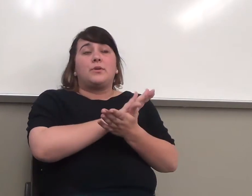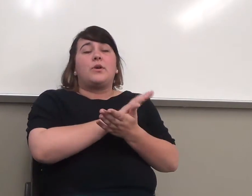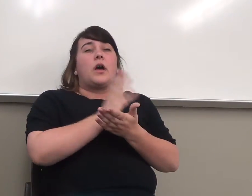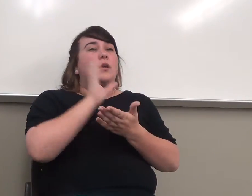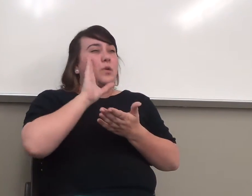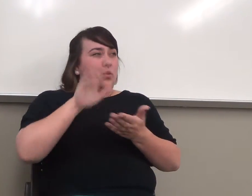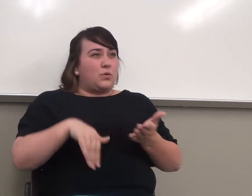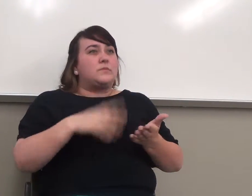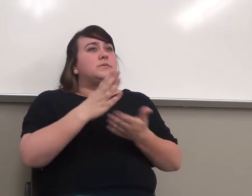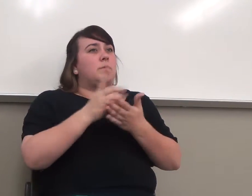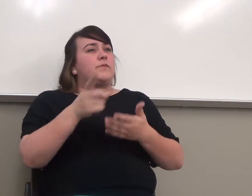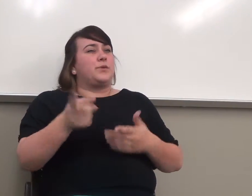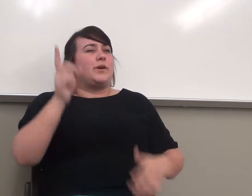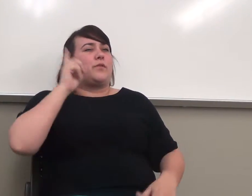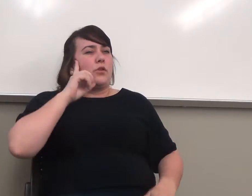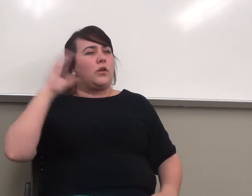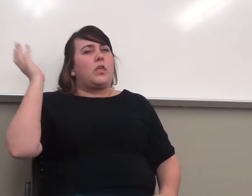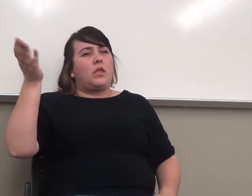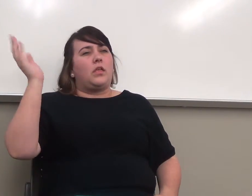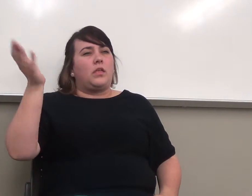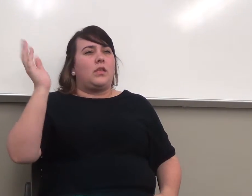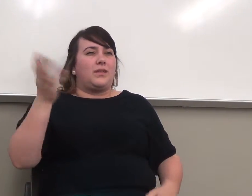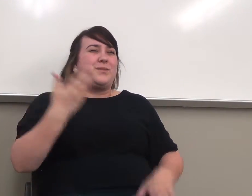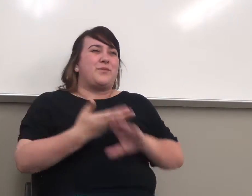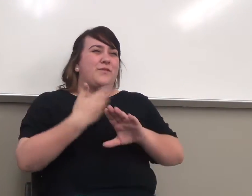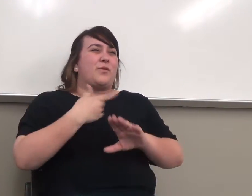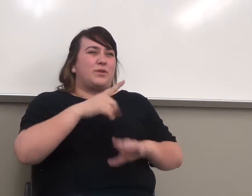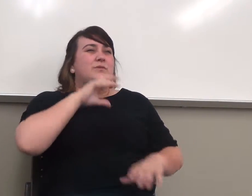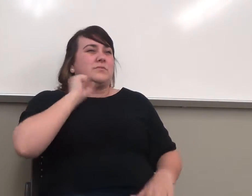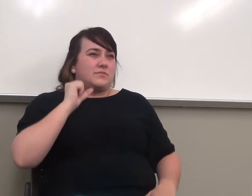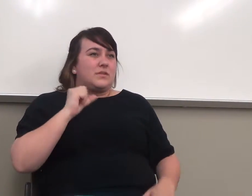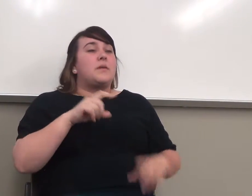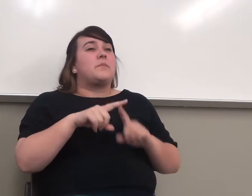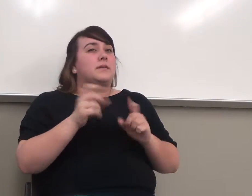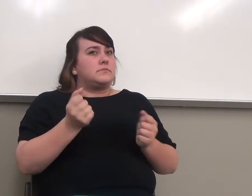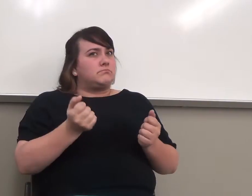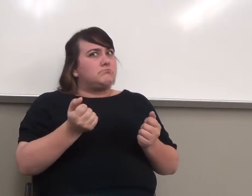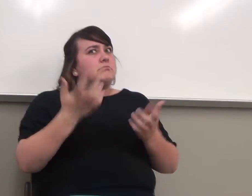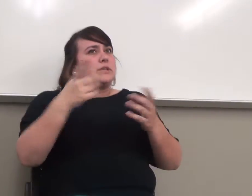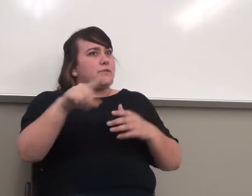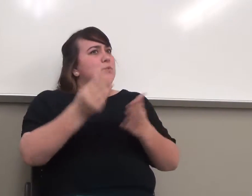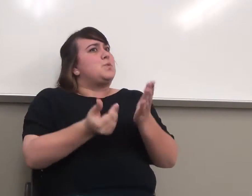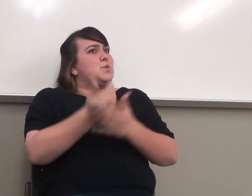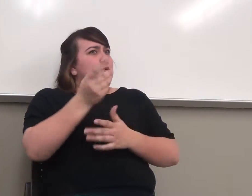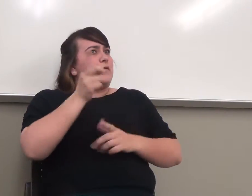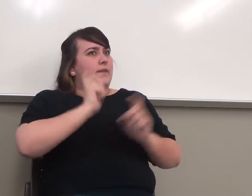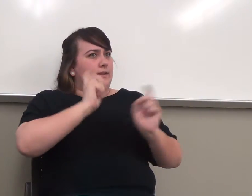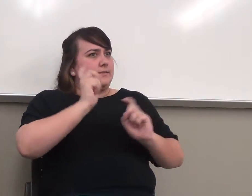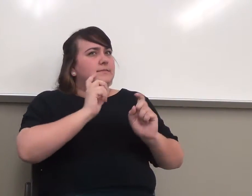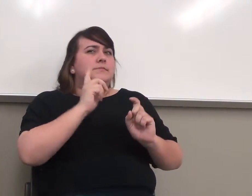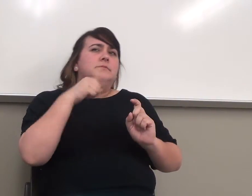haven't heard this lecture before, but I see a lot of new faces, so I know some people haven't.